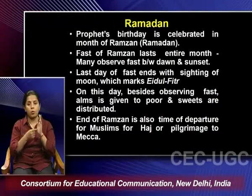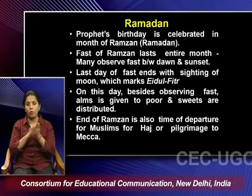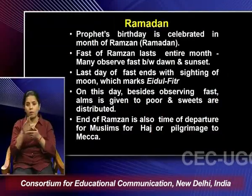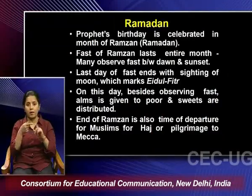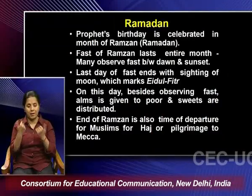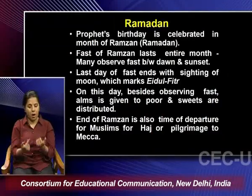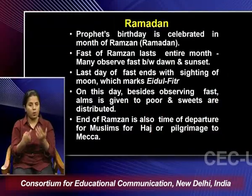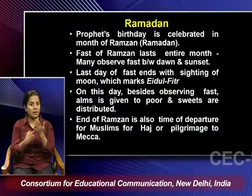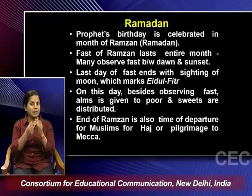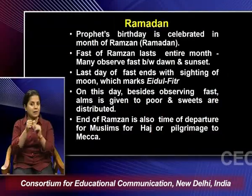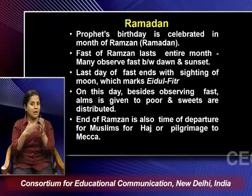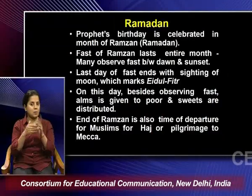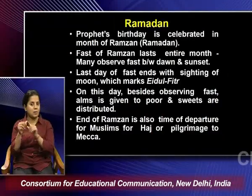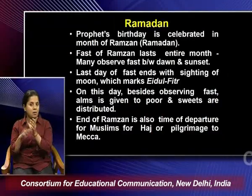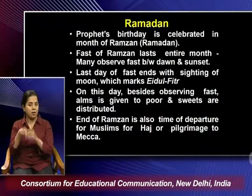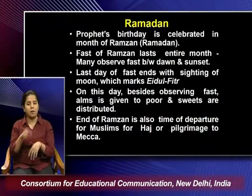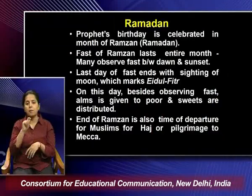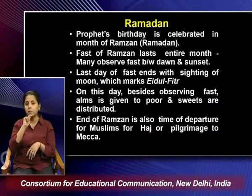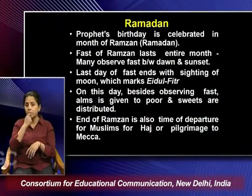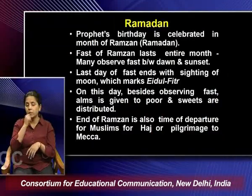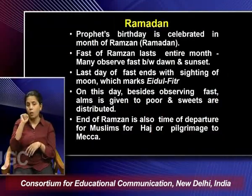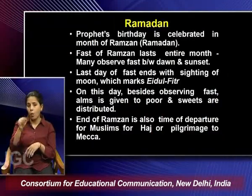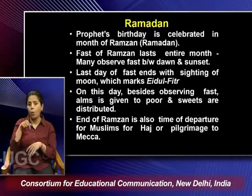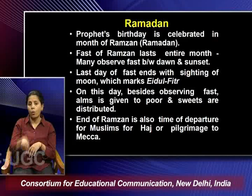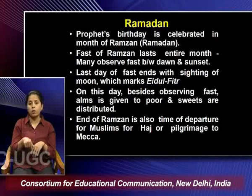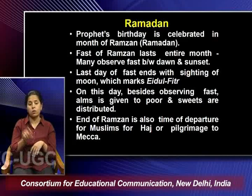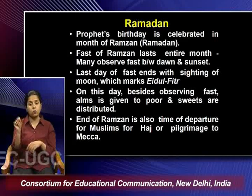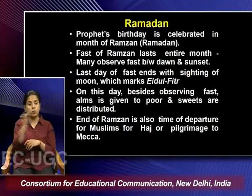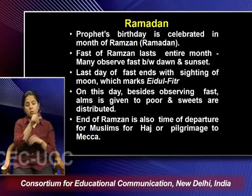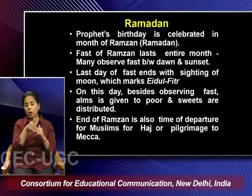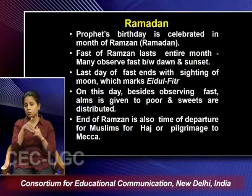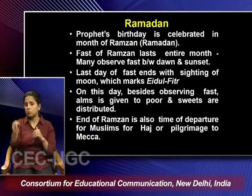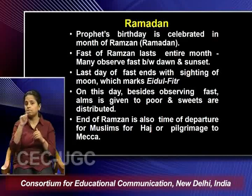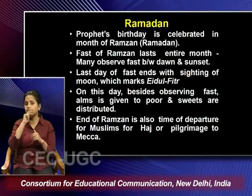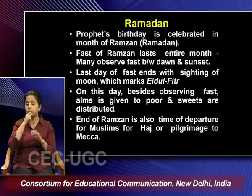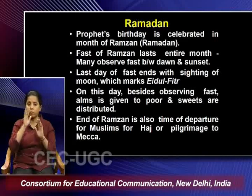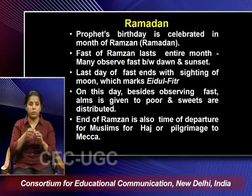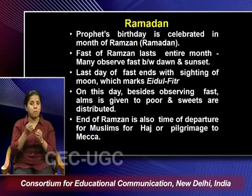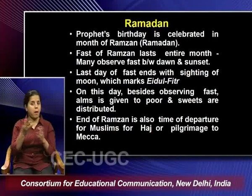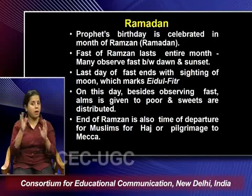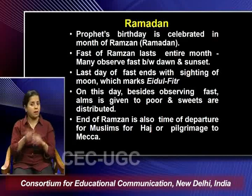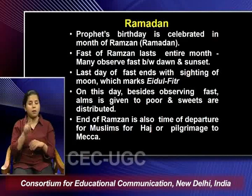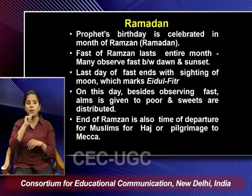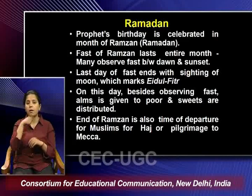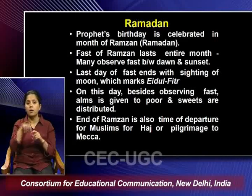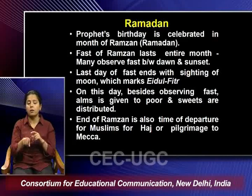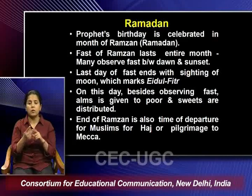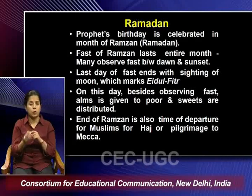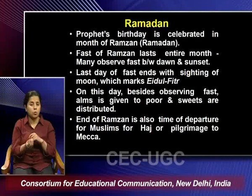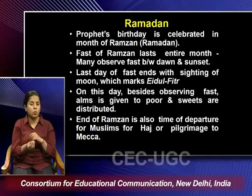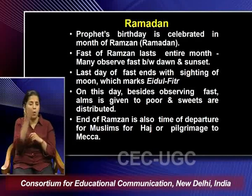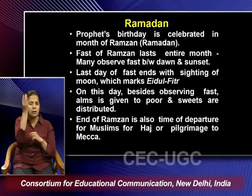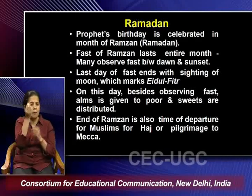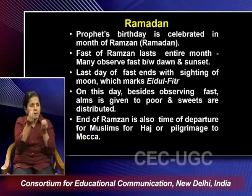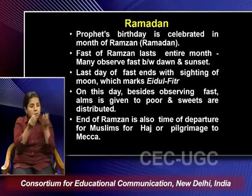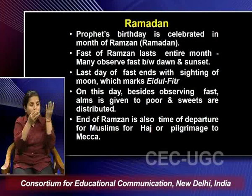Ramzan. And the fast of Ramzan lasts the entire month and many observe fast between dawn and